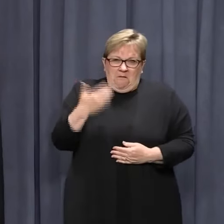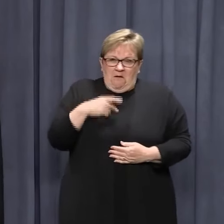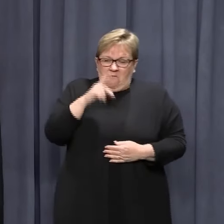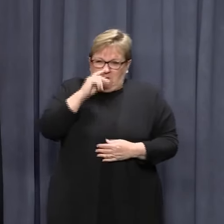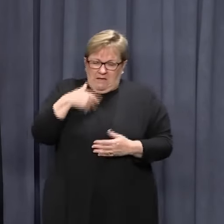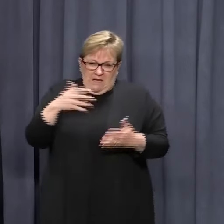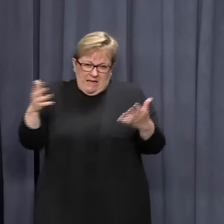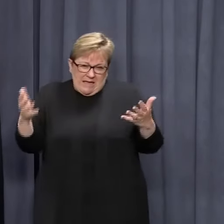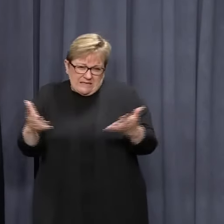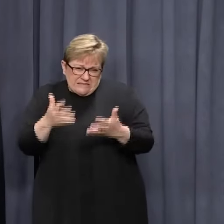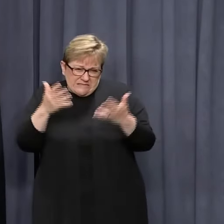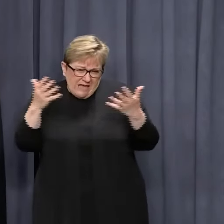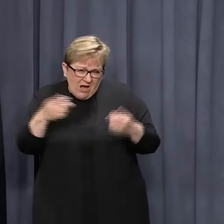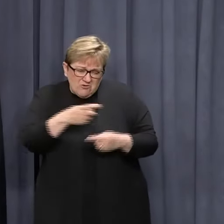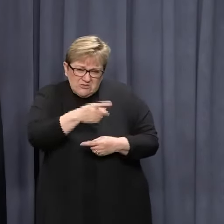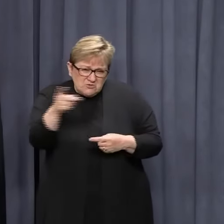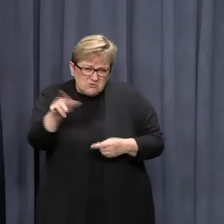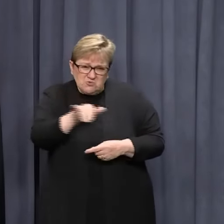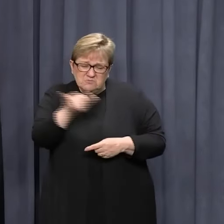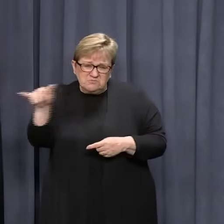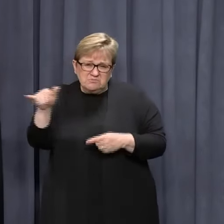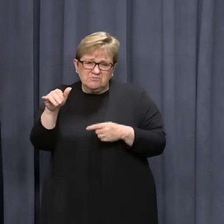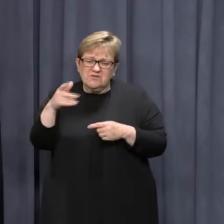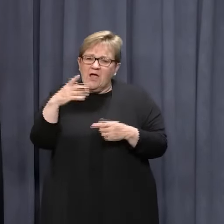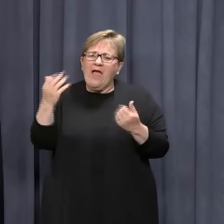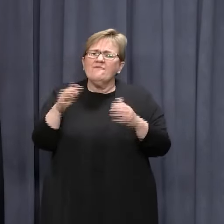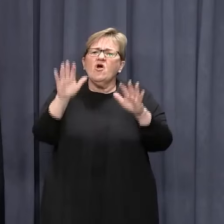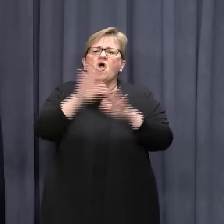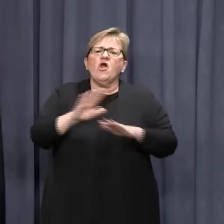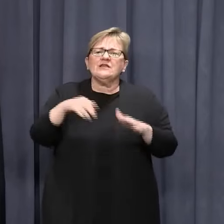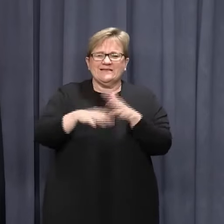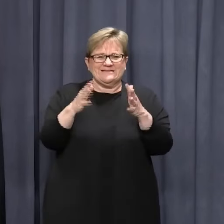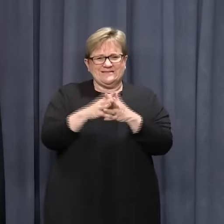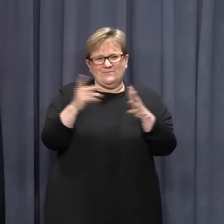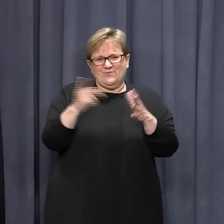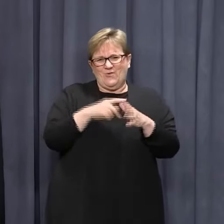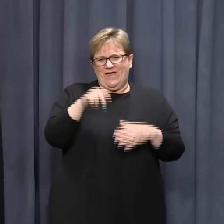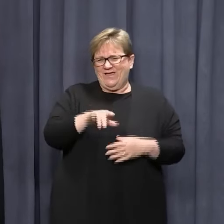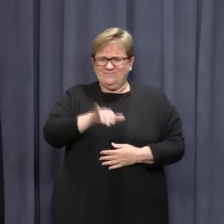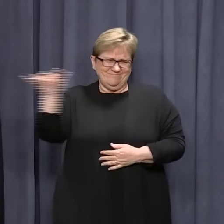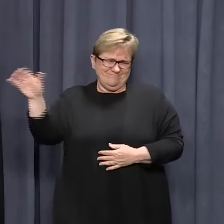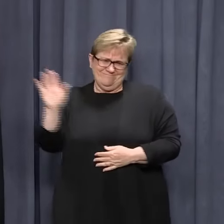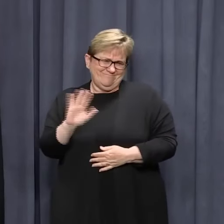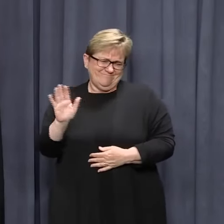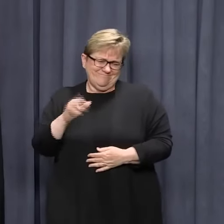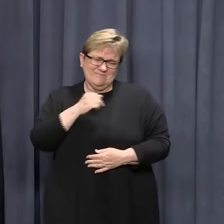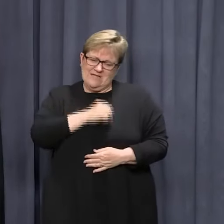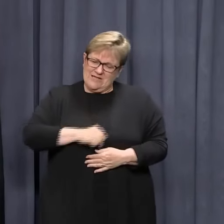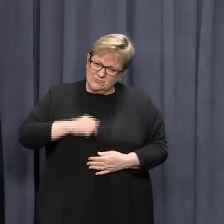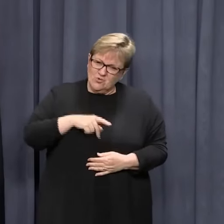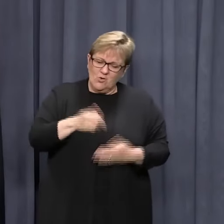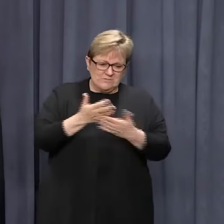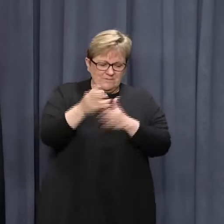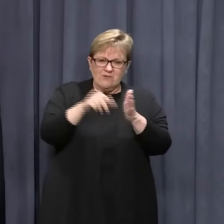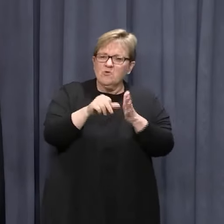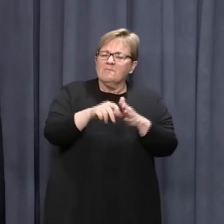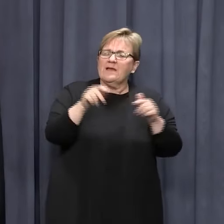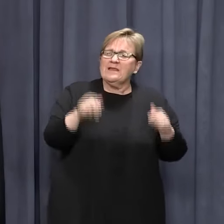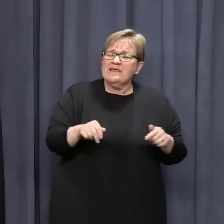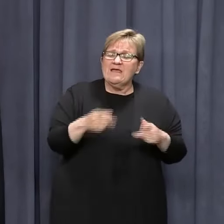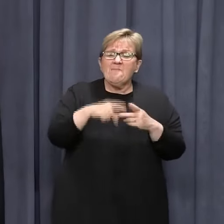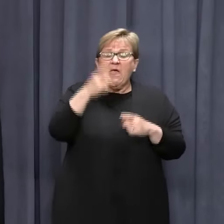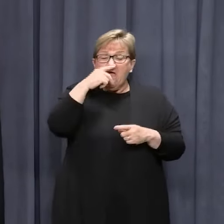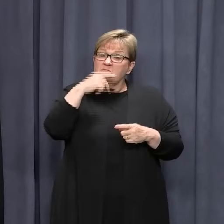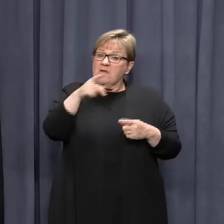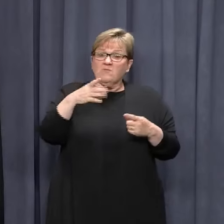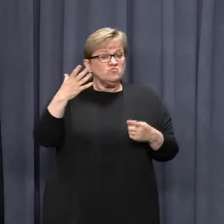encourage people to travel to New South Wales or Victoria. encourage people to have holidays in Western Australia and to enjoy and spend their money here. But if